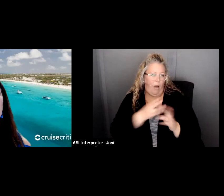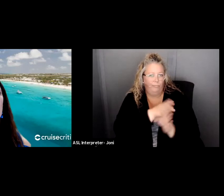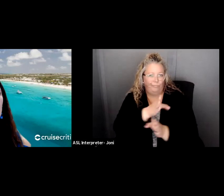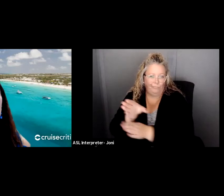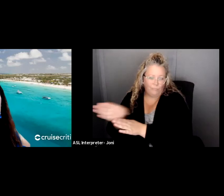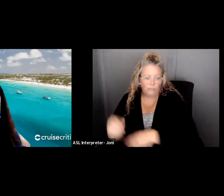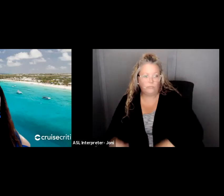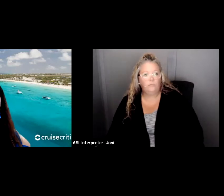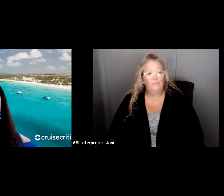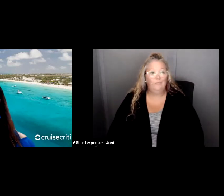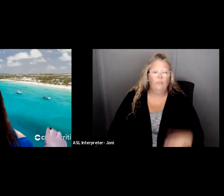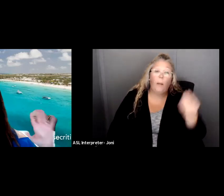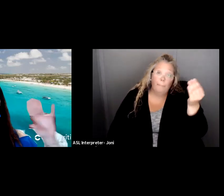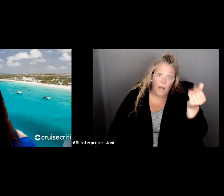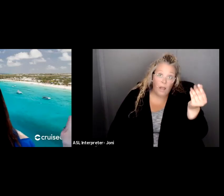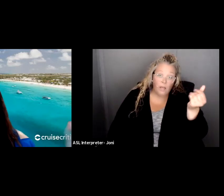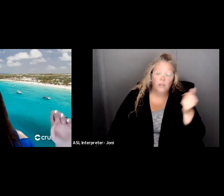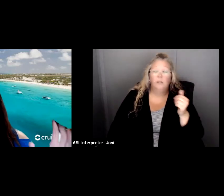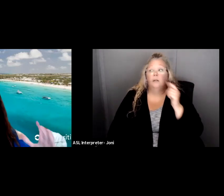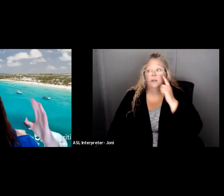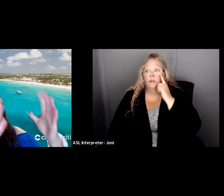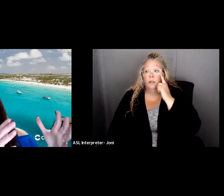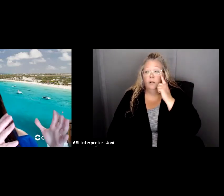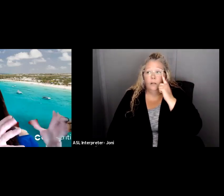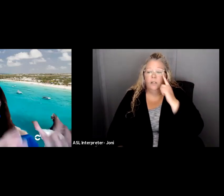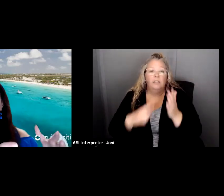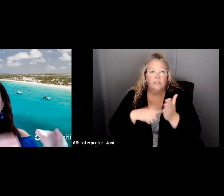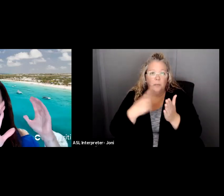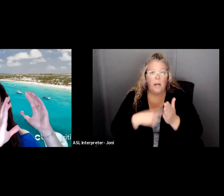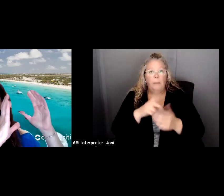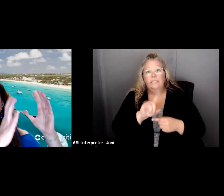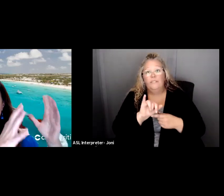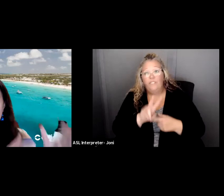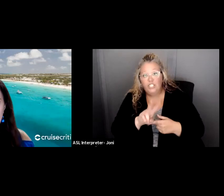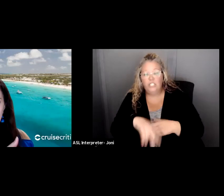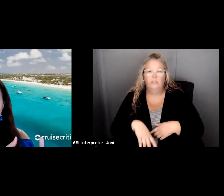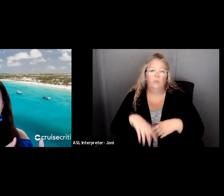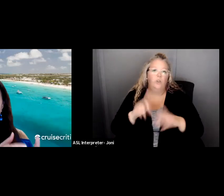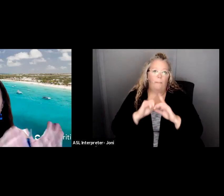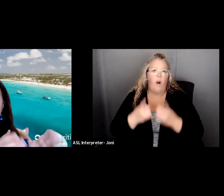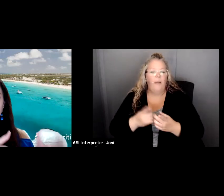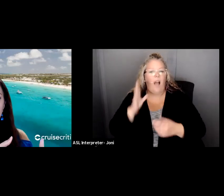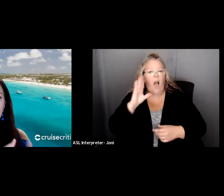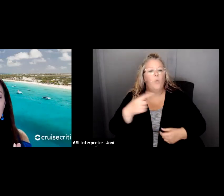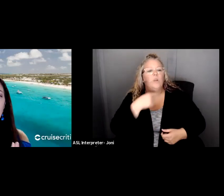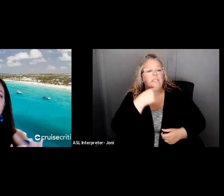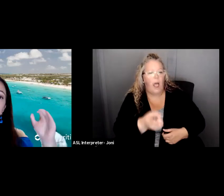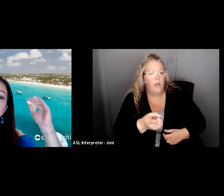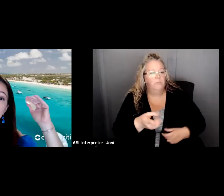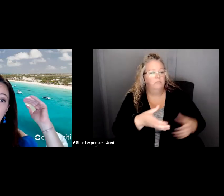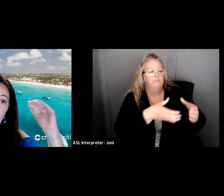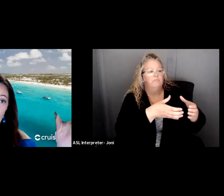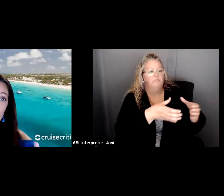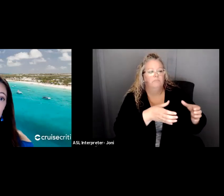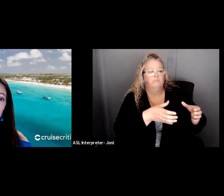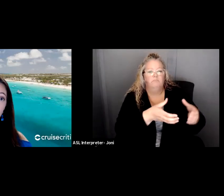so this is where a lot of times I'll have divisions or departments get, you know, separate and they'll go to just their division and department. And they'll